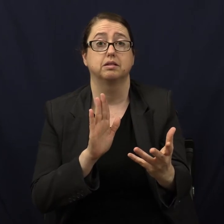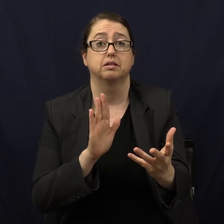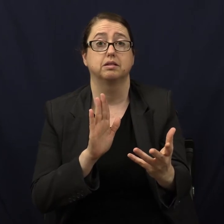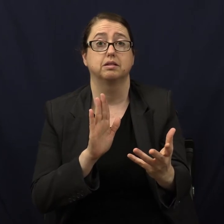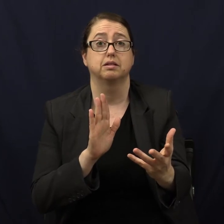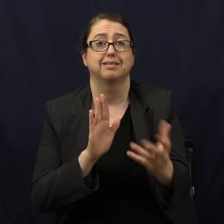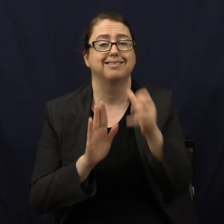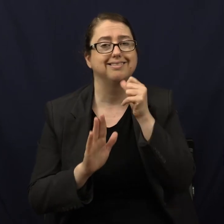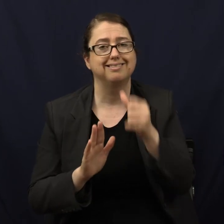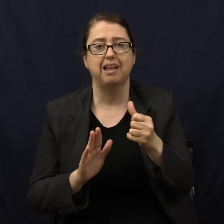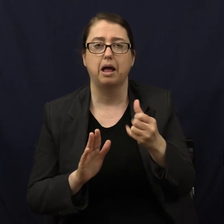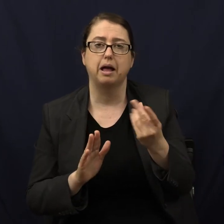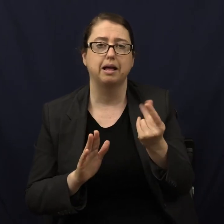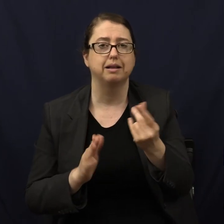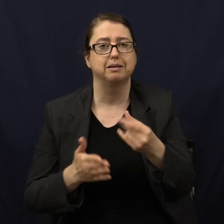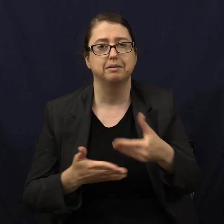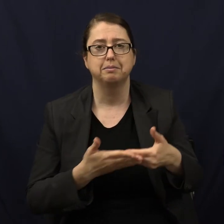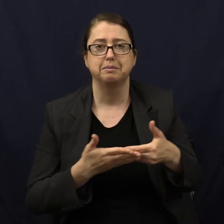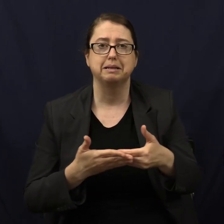No, not puppy.